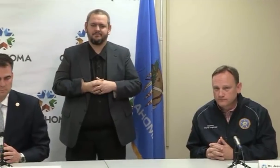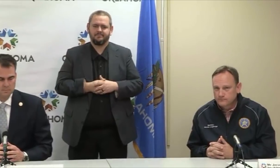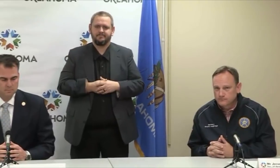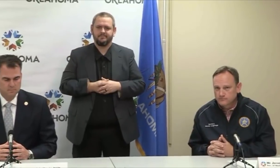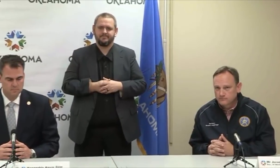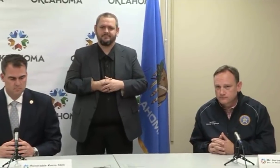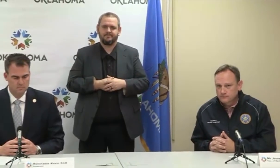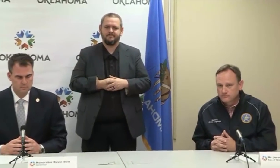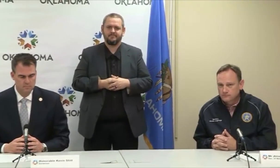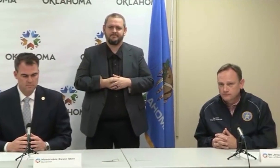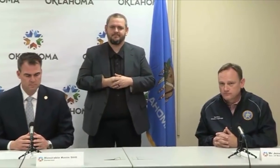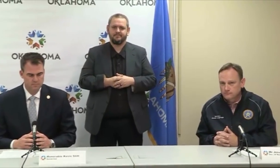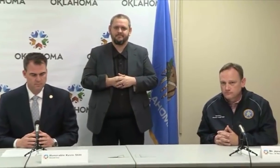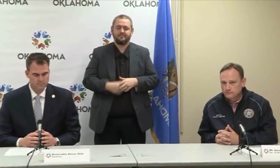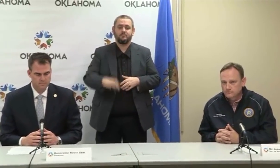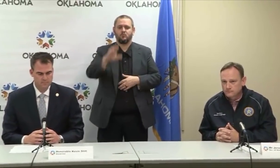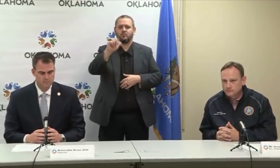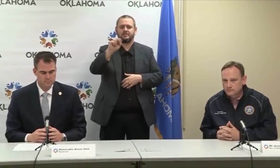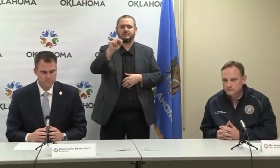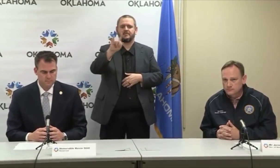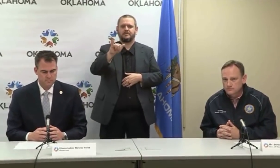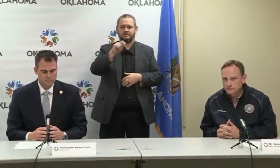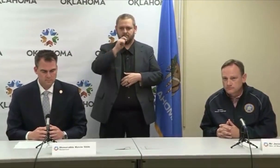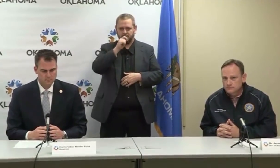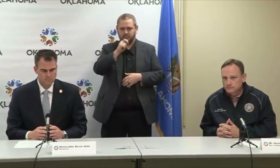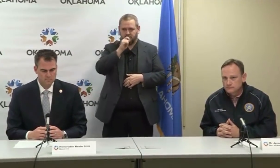Randy Crable, you are open for a question.